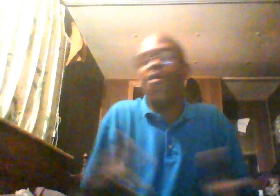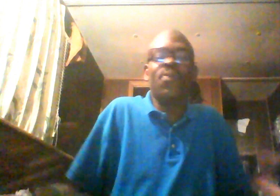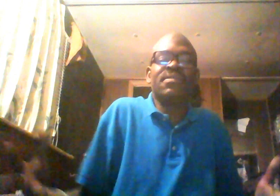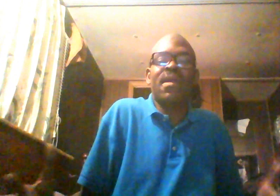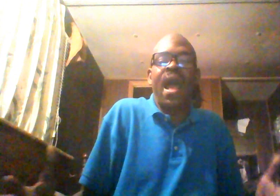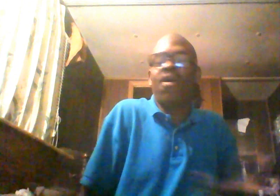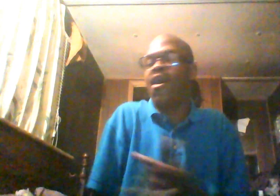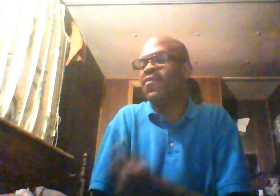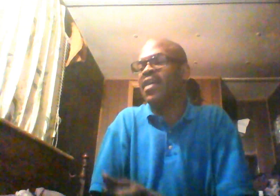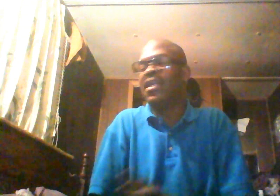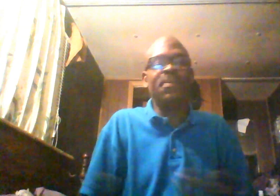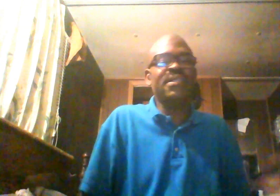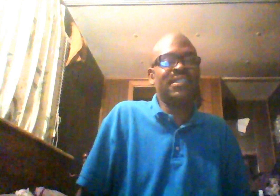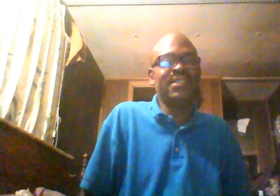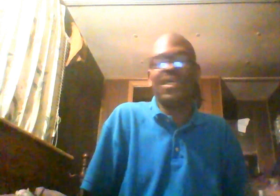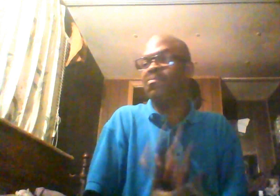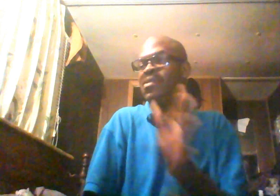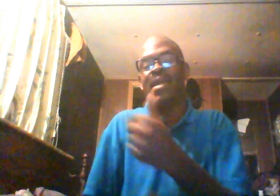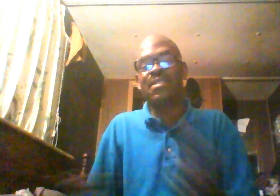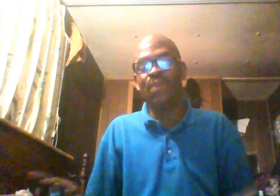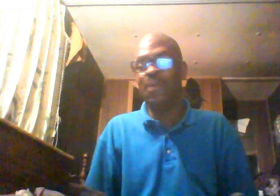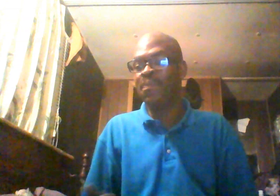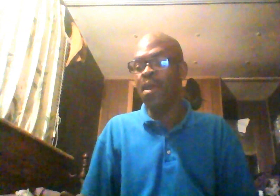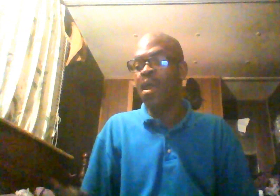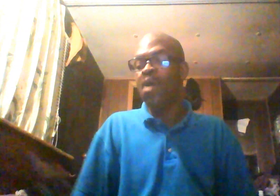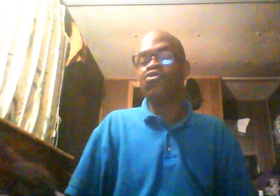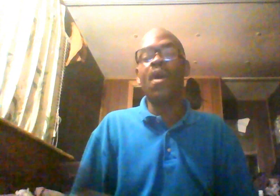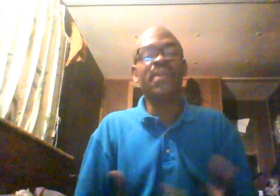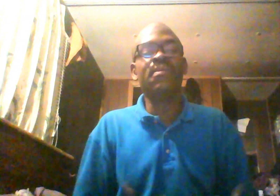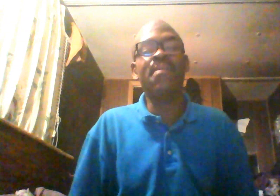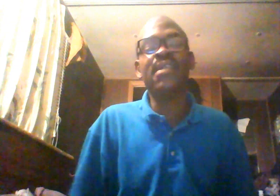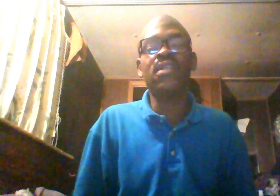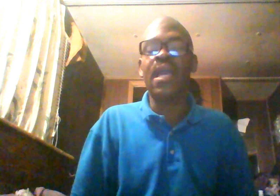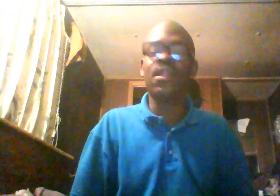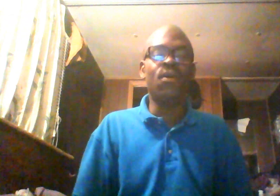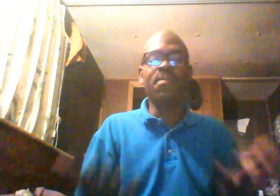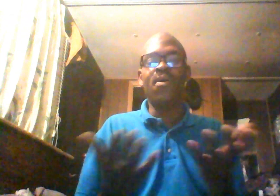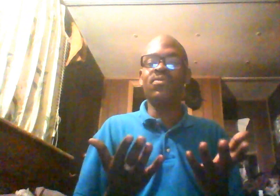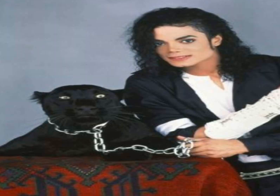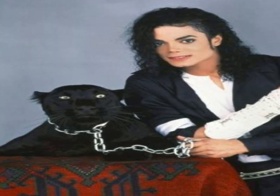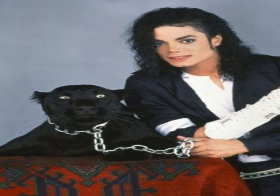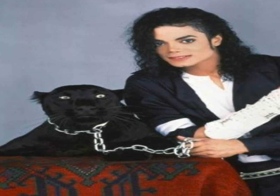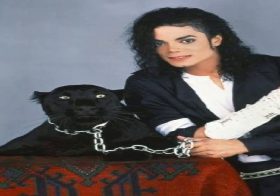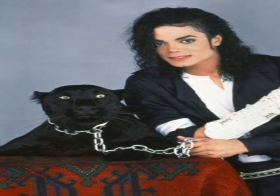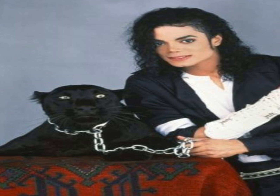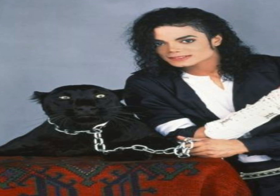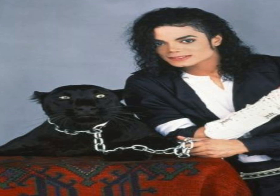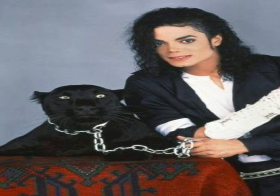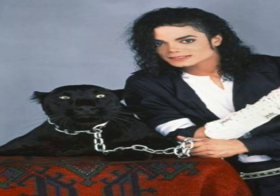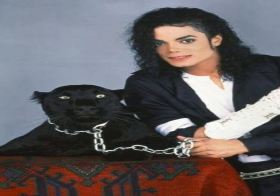whole place smelled like alcohol from the Clippers and shit. Somebody sweeping. So, I picked up the magazine. And, lo and behold, on the cover was Michael Jackson. Where